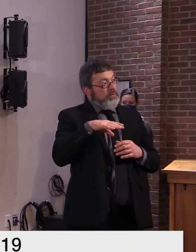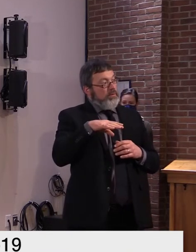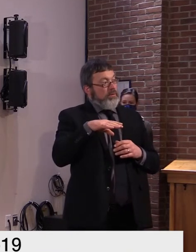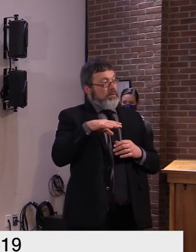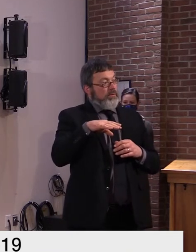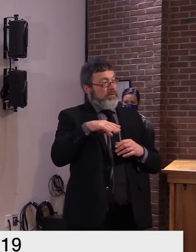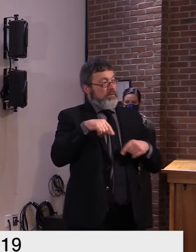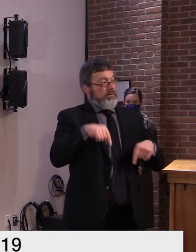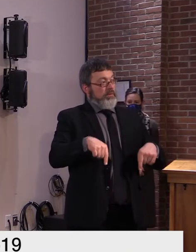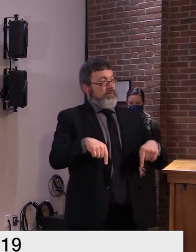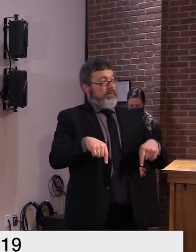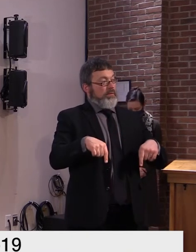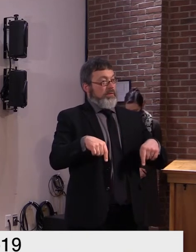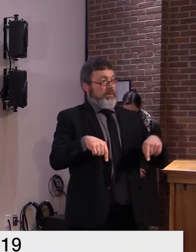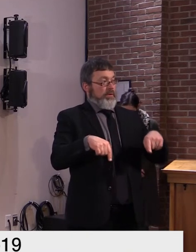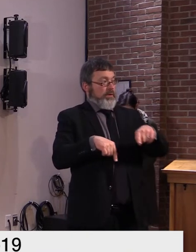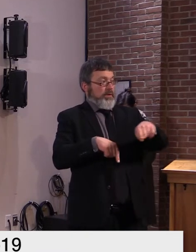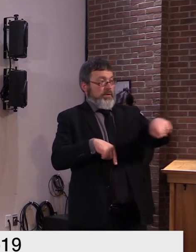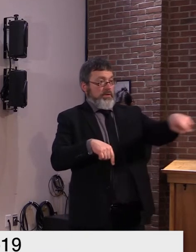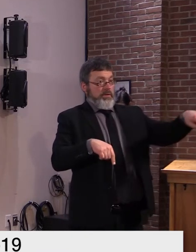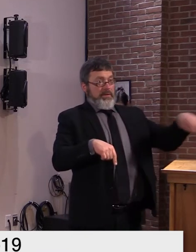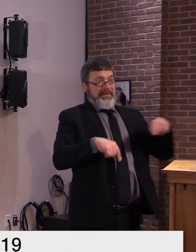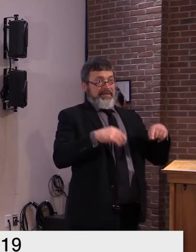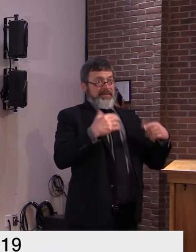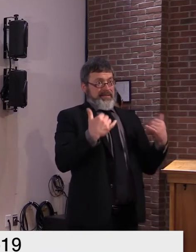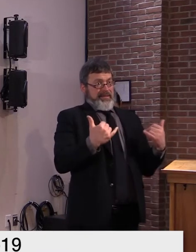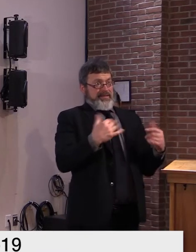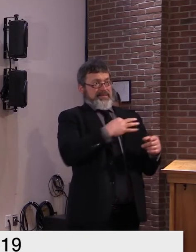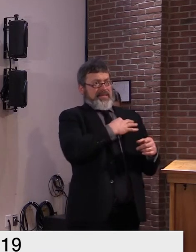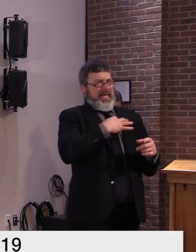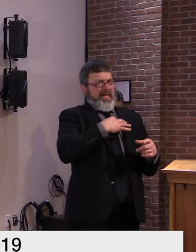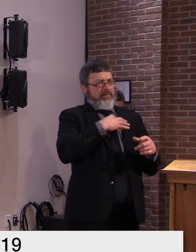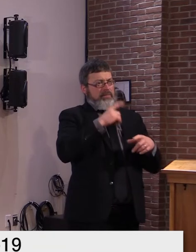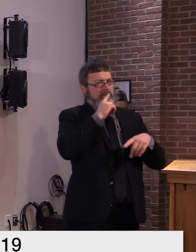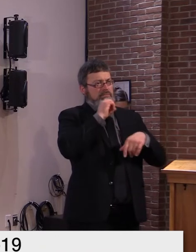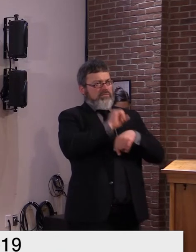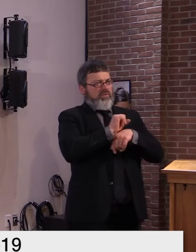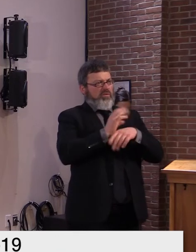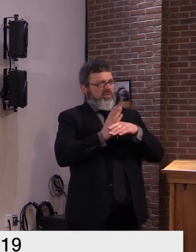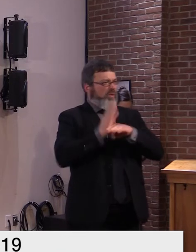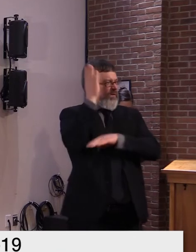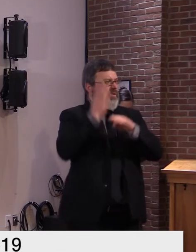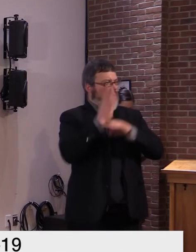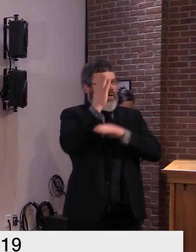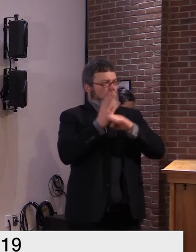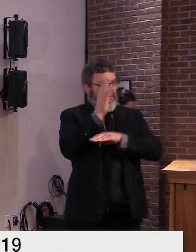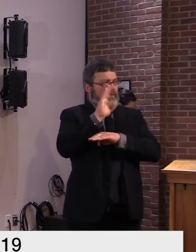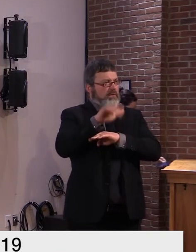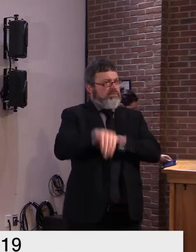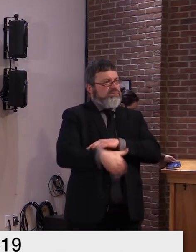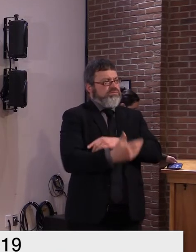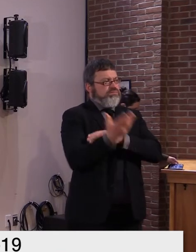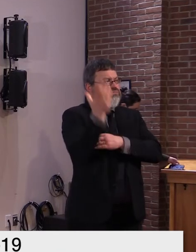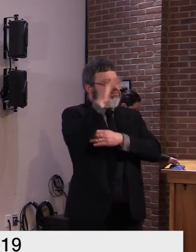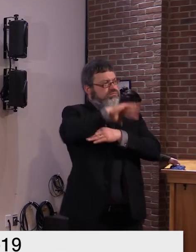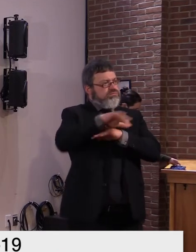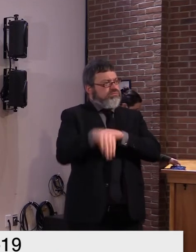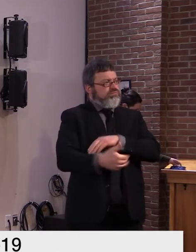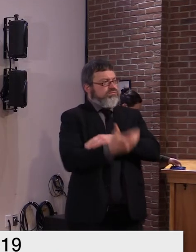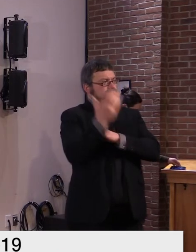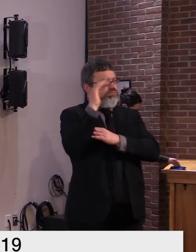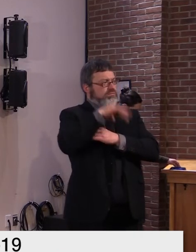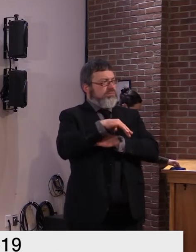shifts um we've had heroic efforts from volunteers already i've heard of you know vice presidents of